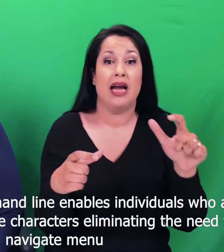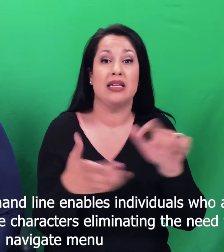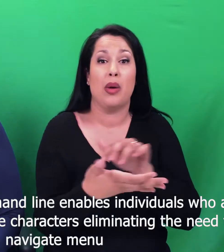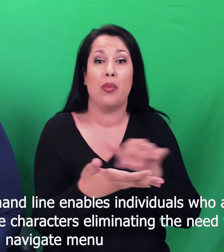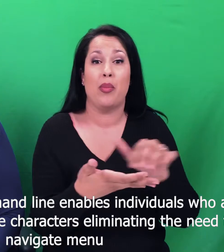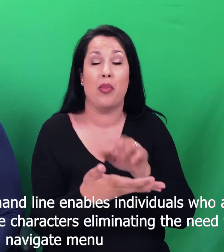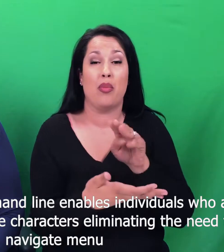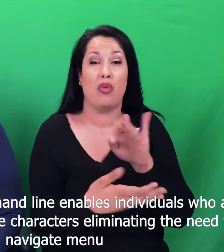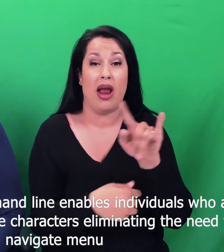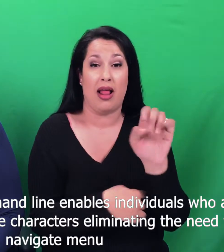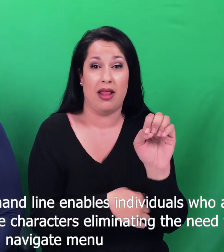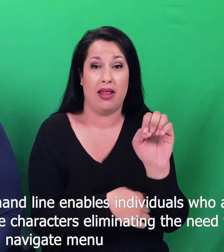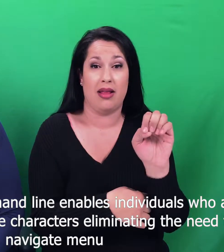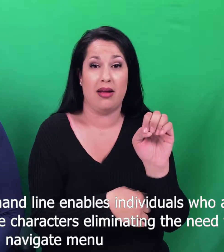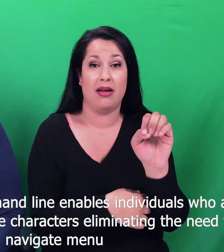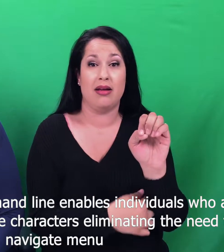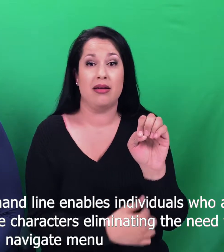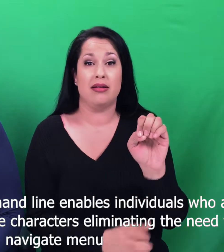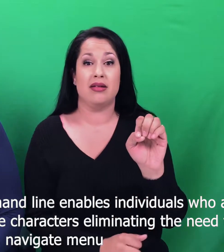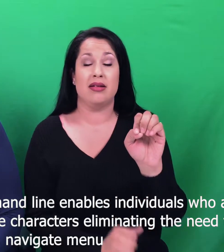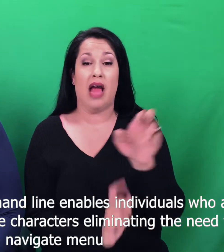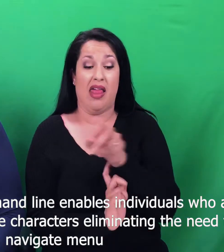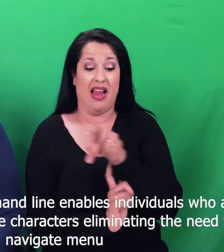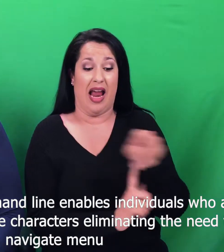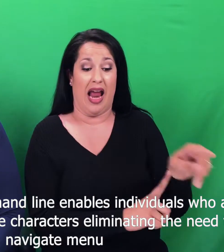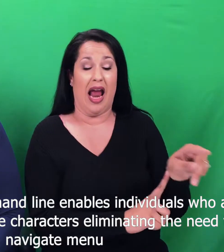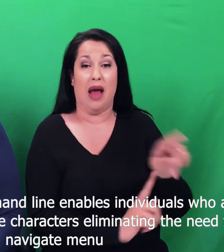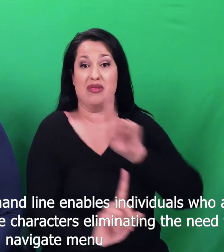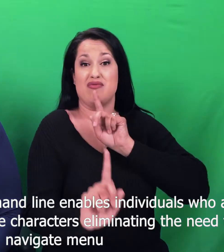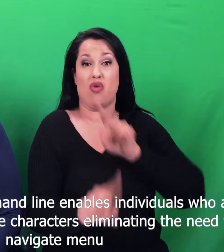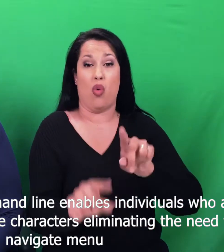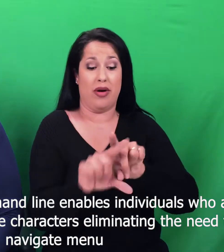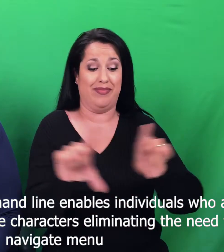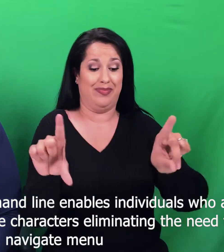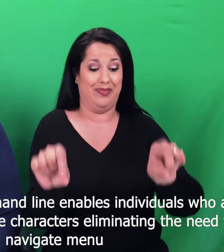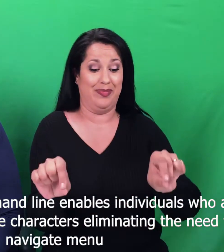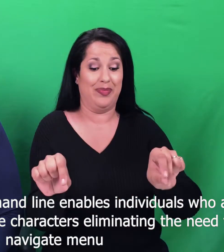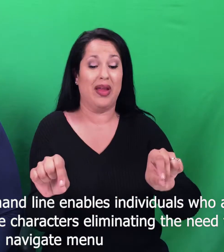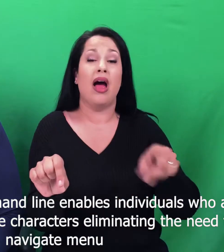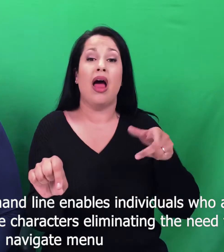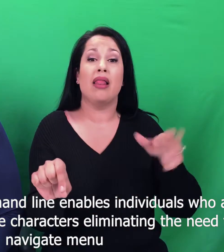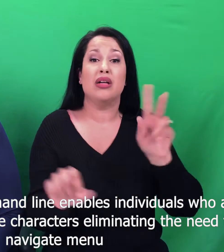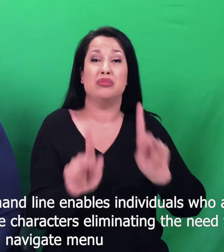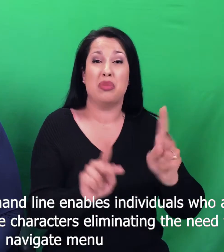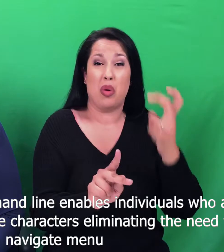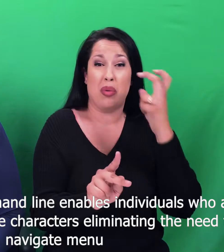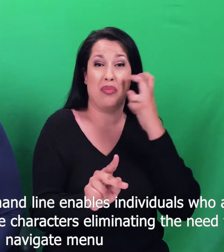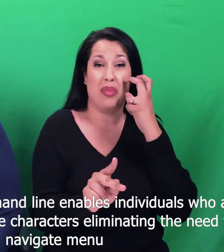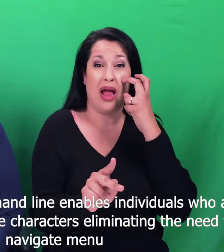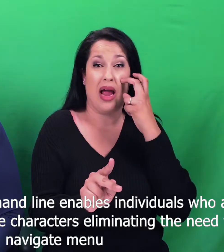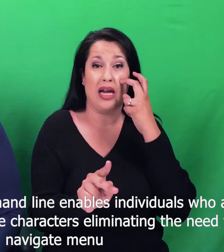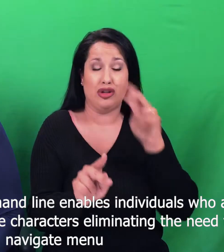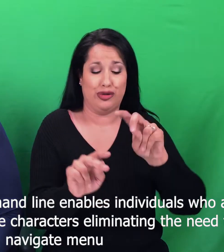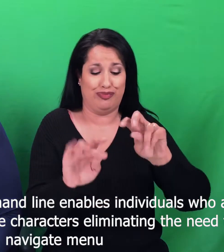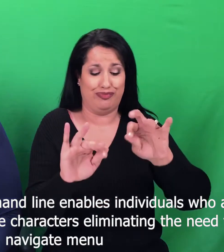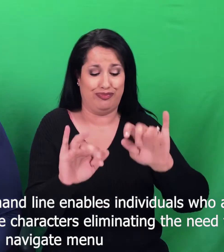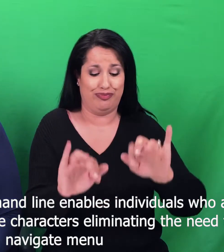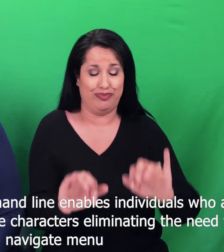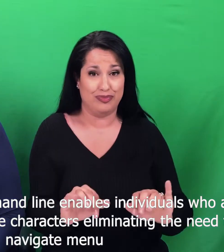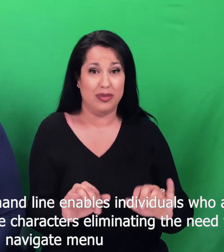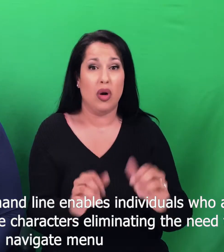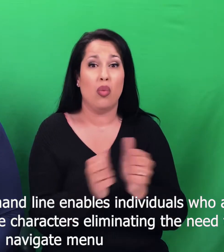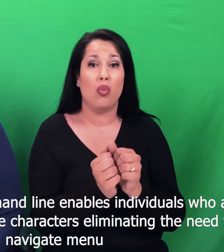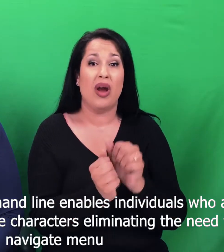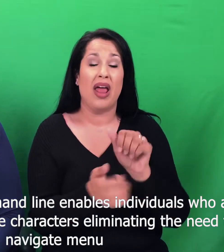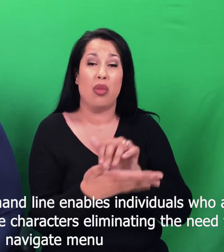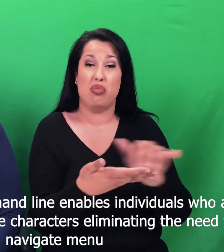The app's command line enables individuals who are blind to enter braille characters, eliminating